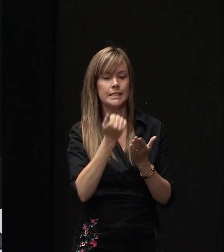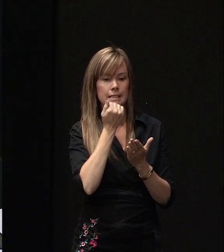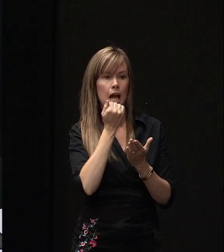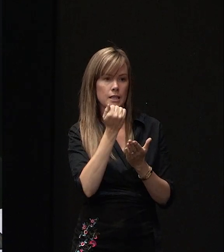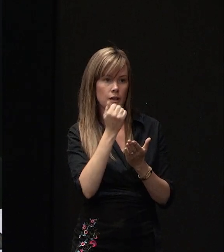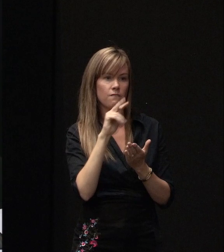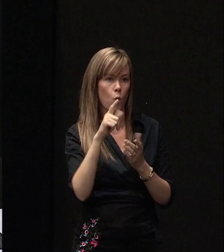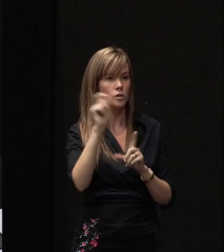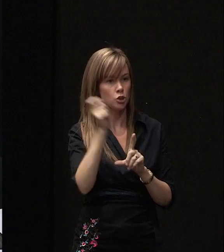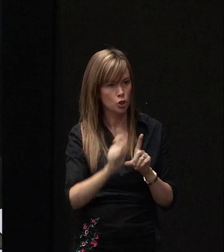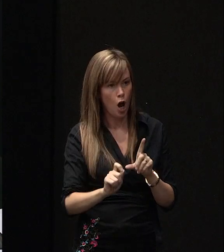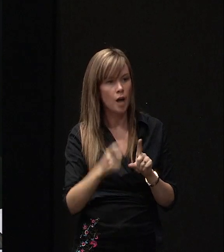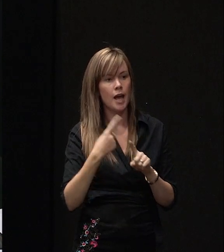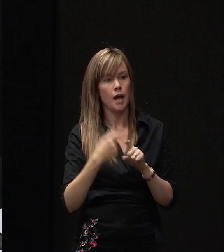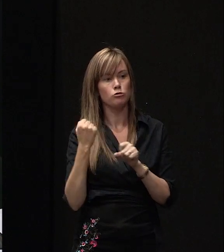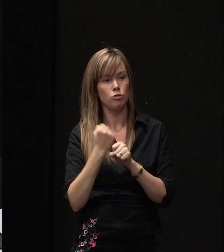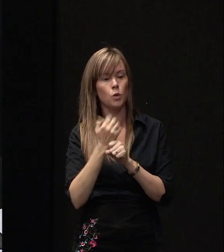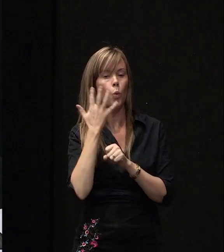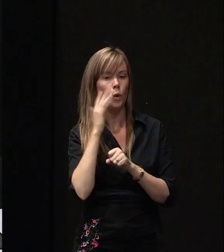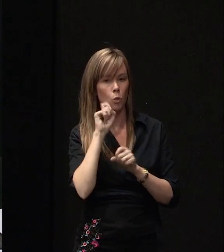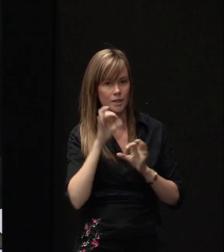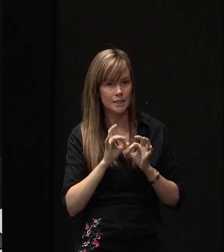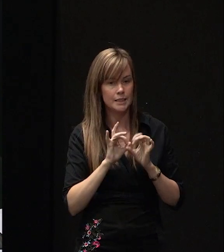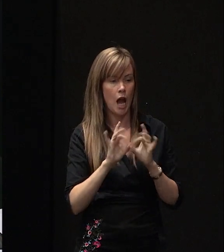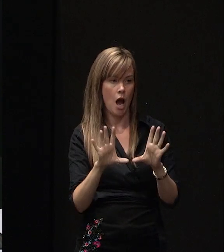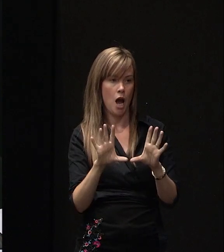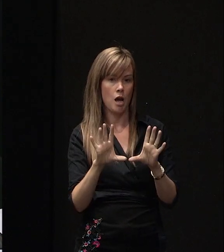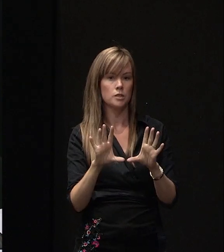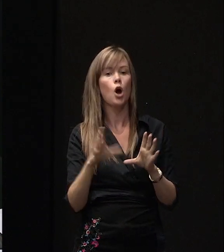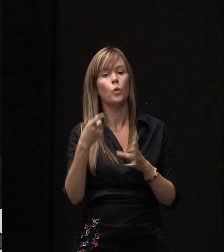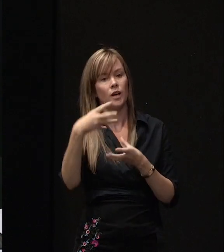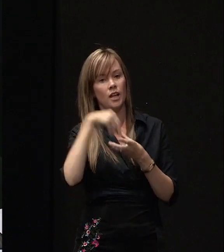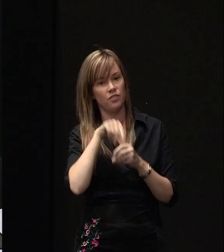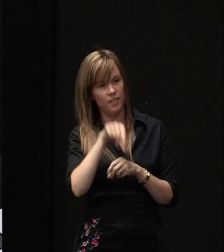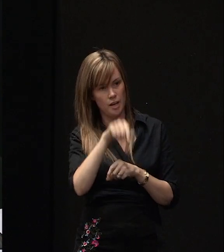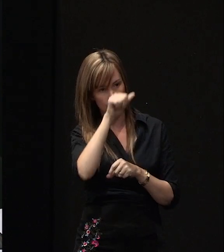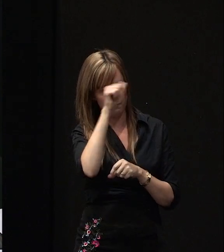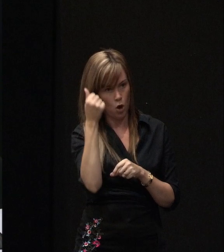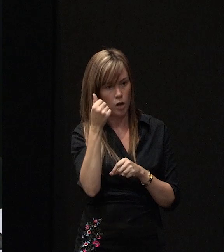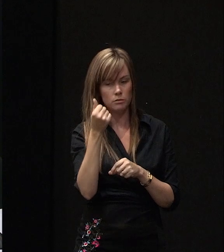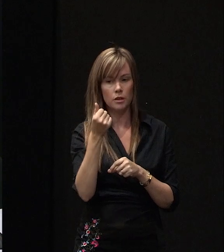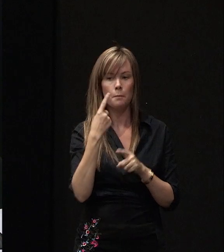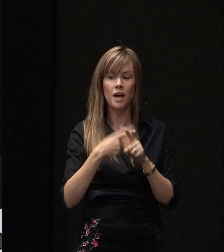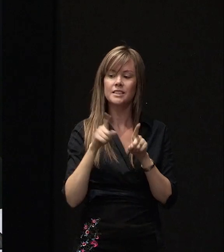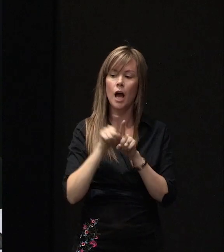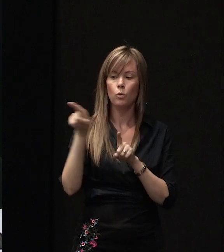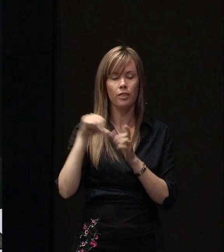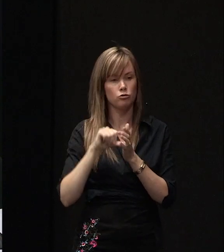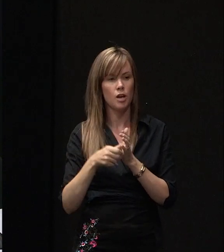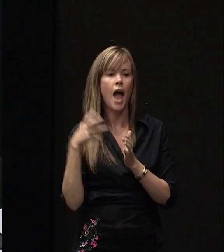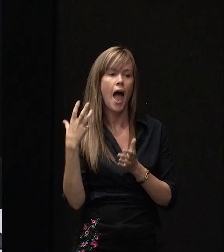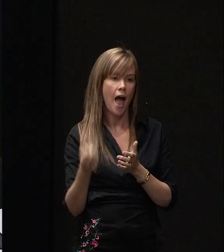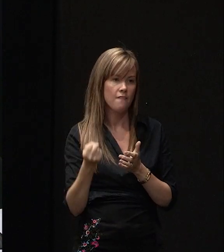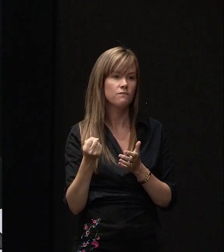design and construction to start. within that advice, as with the other insurers, there is a vulnerability